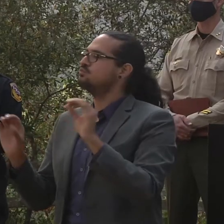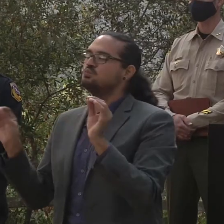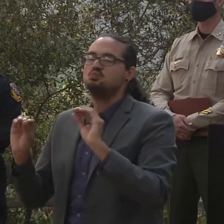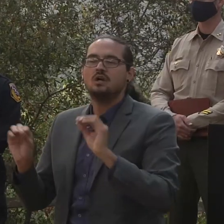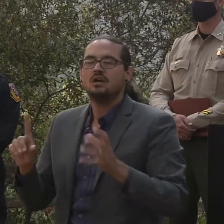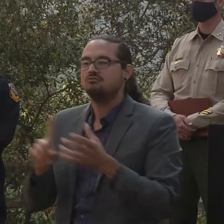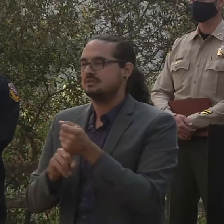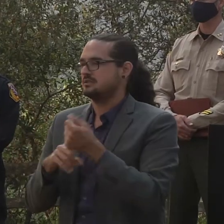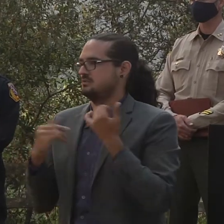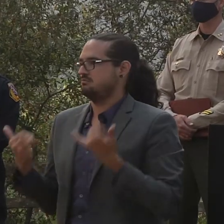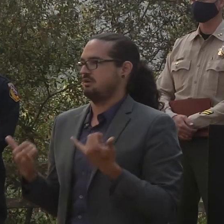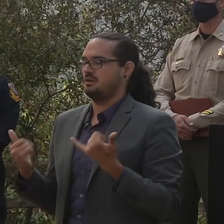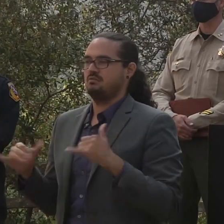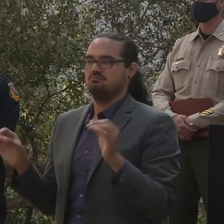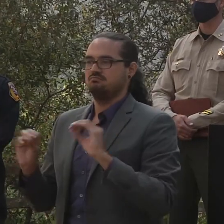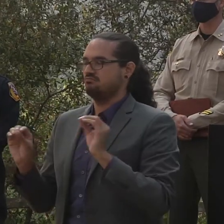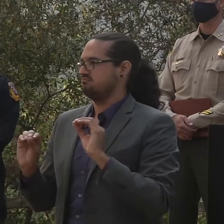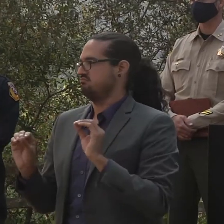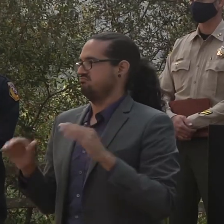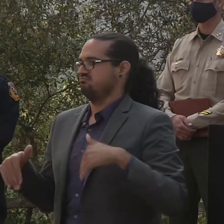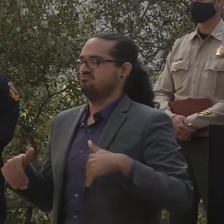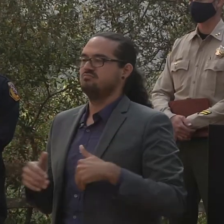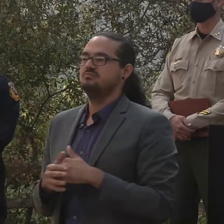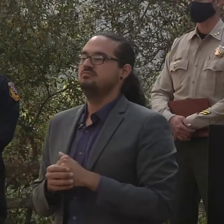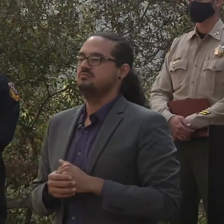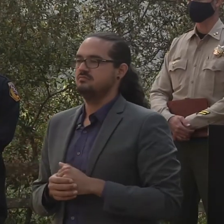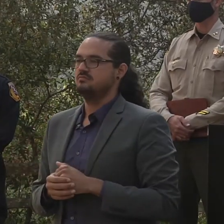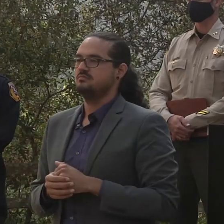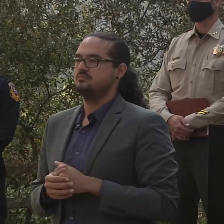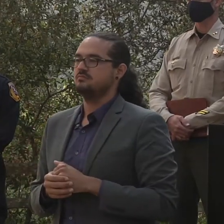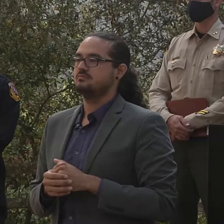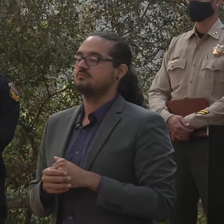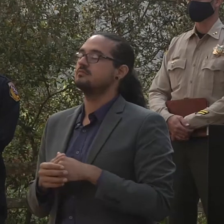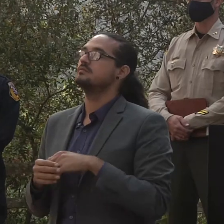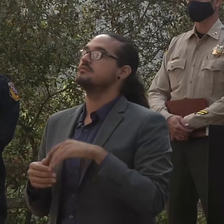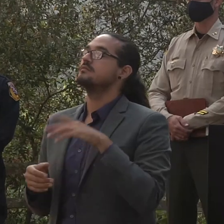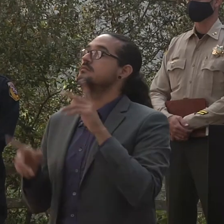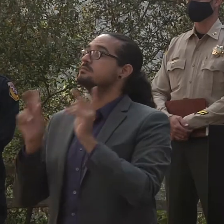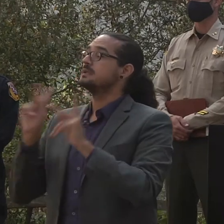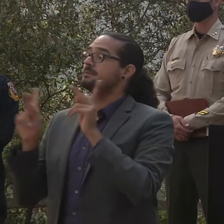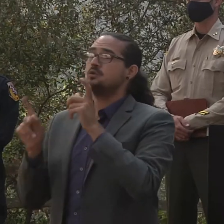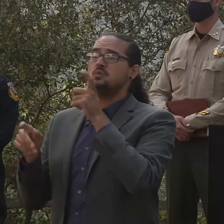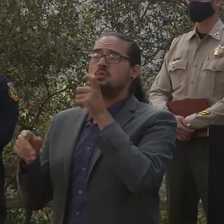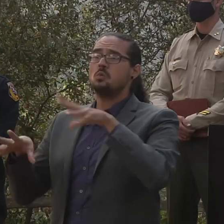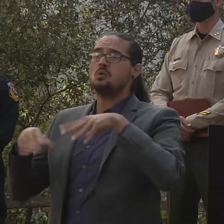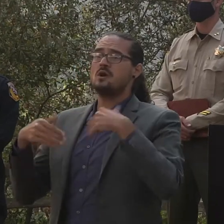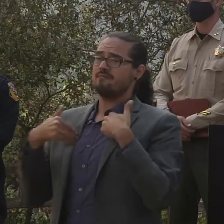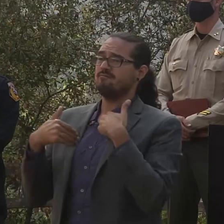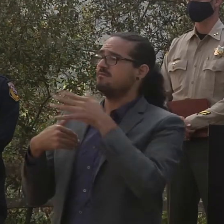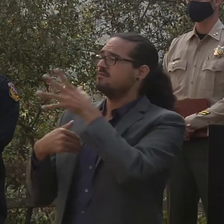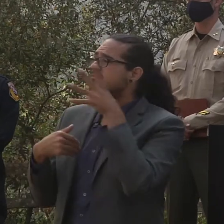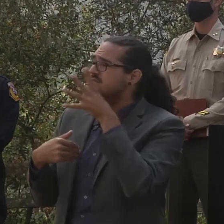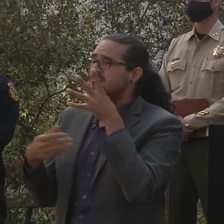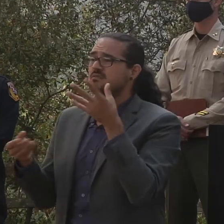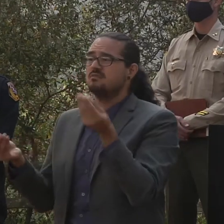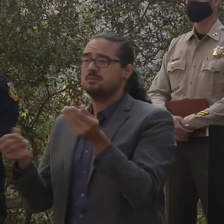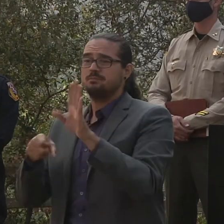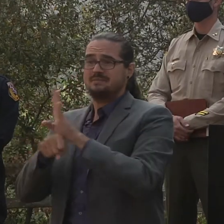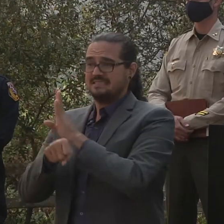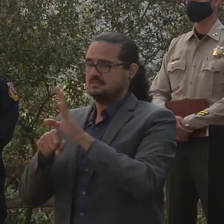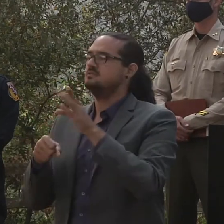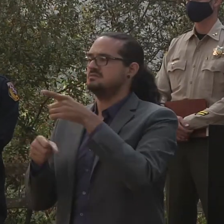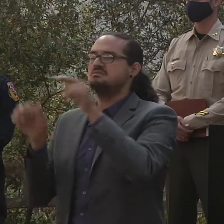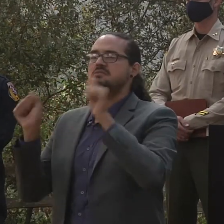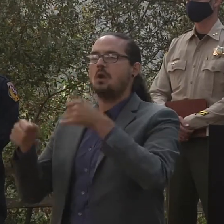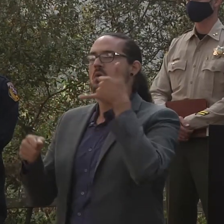those areas. And lastly, for those in the agricultural business, I have a contact number for you with the San Mateo County